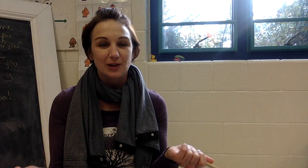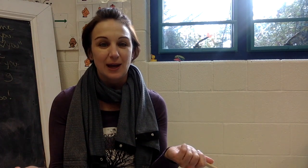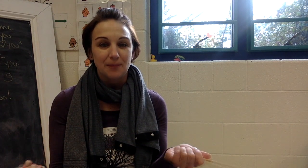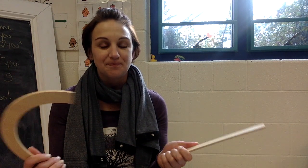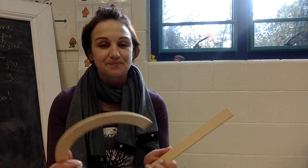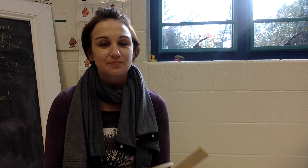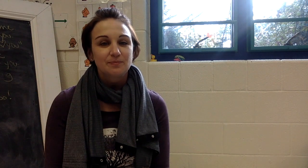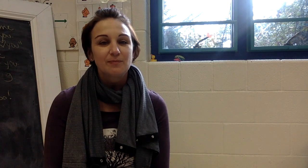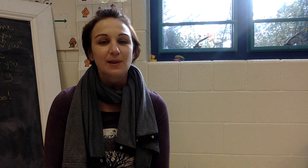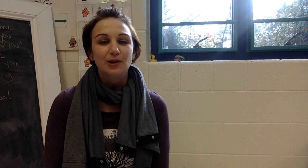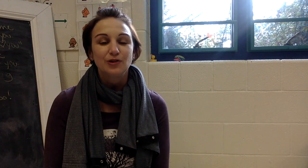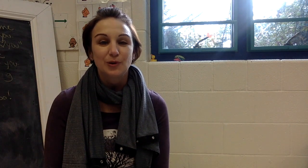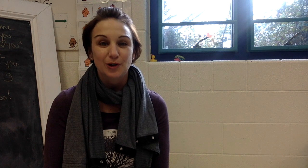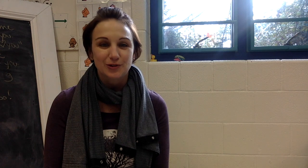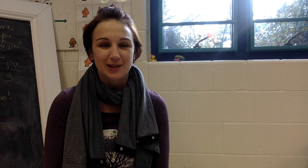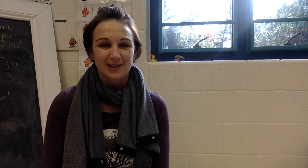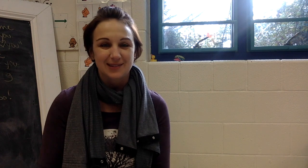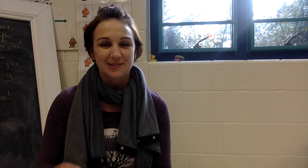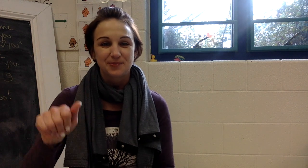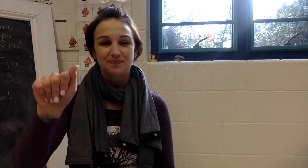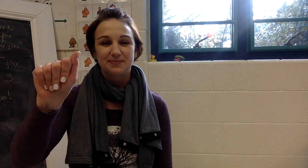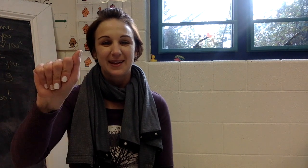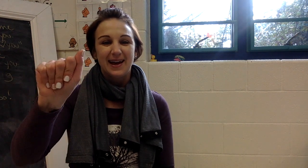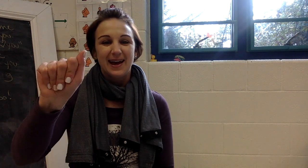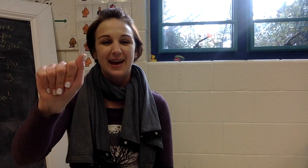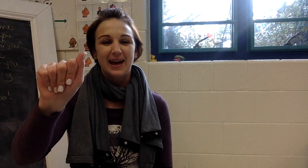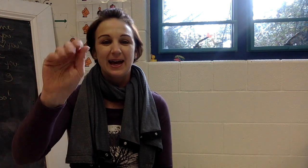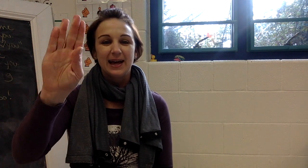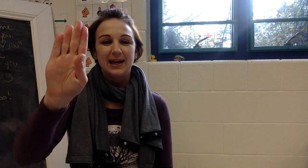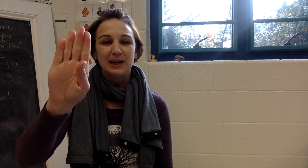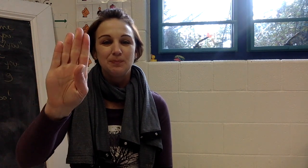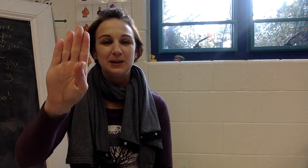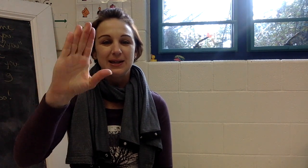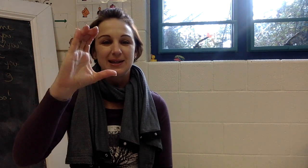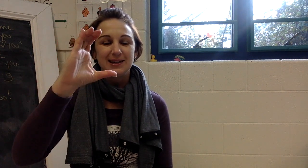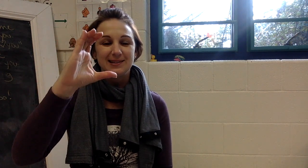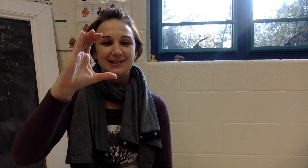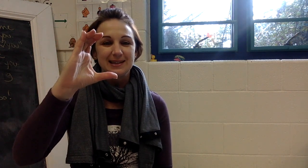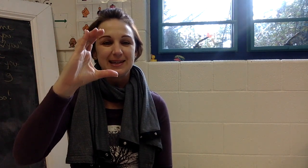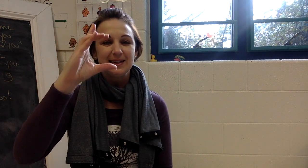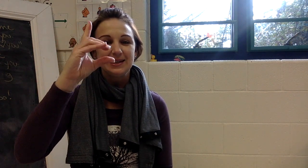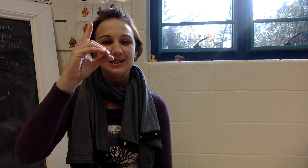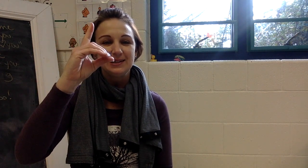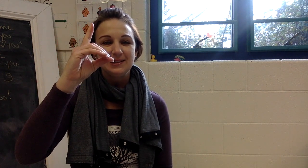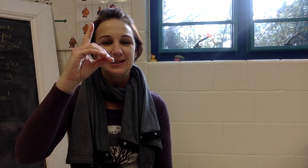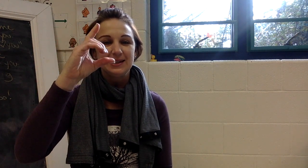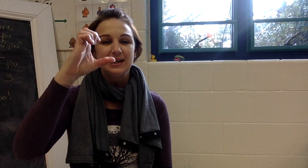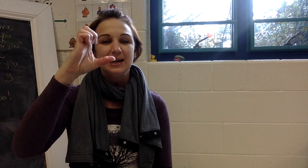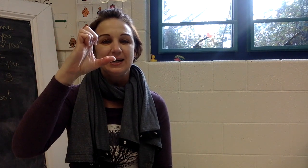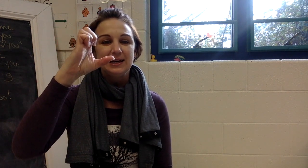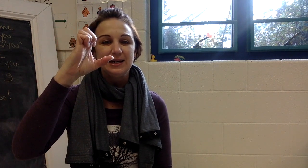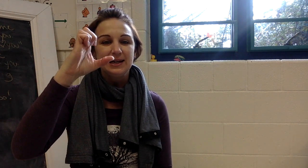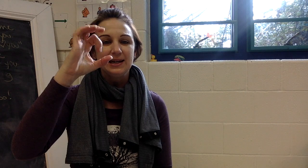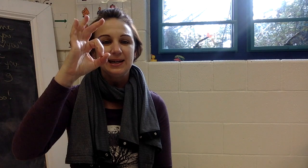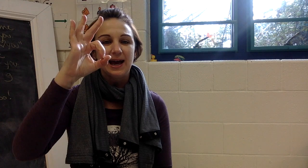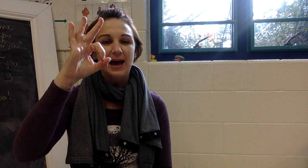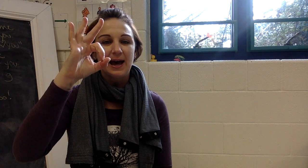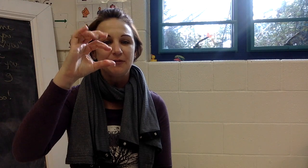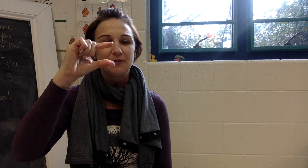name. So it goes like this. A, B, C, D, E, F,